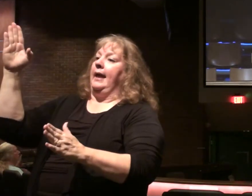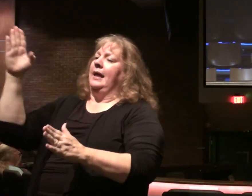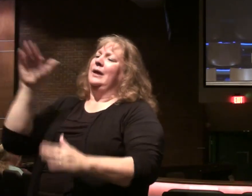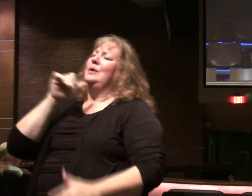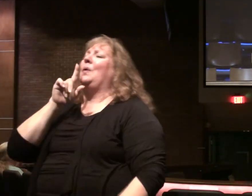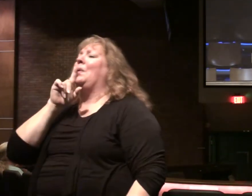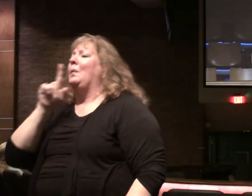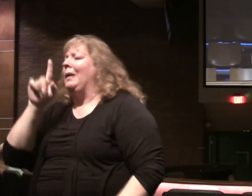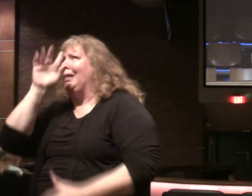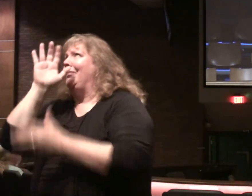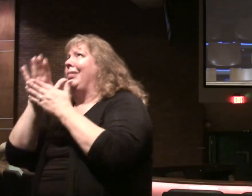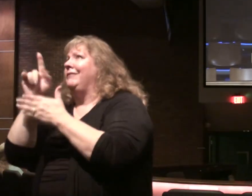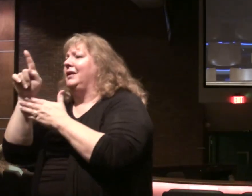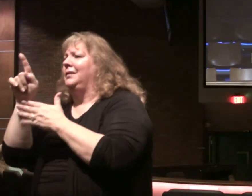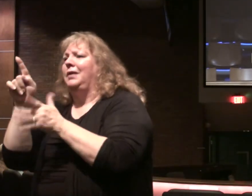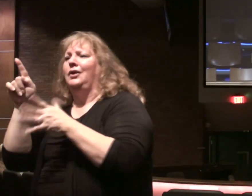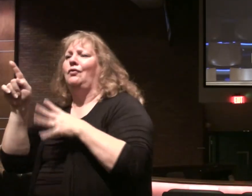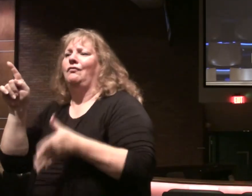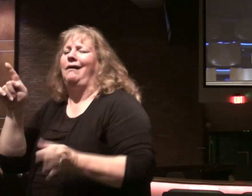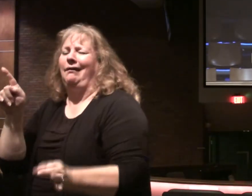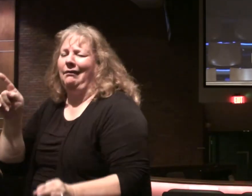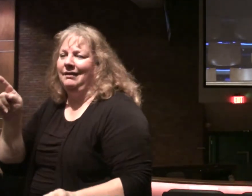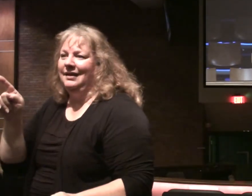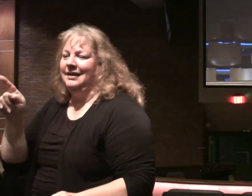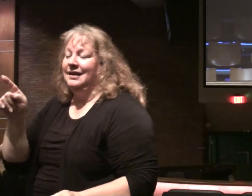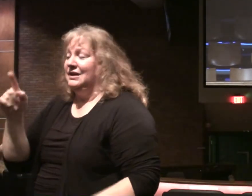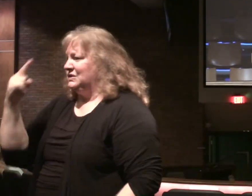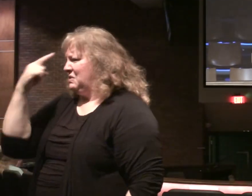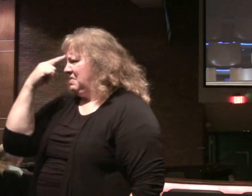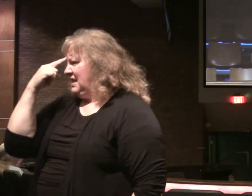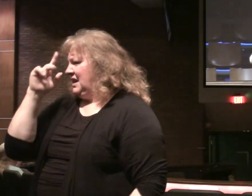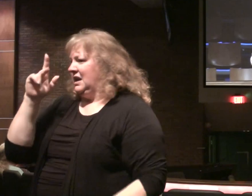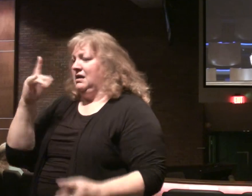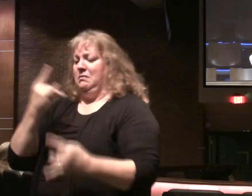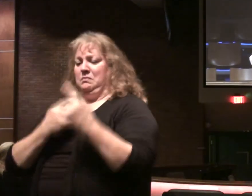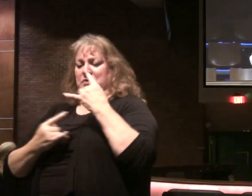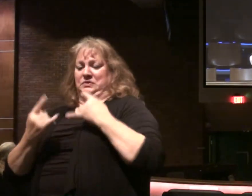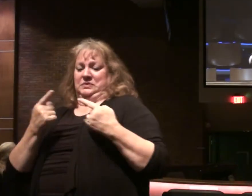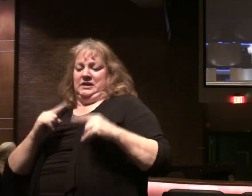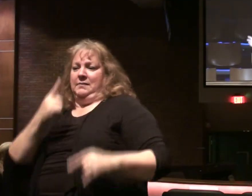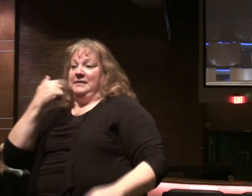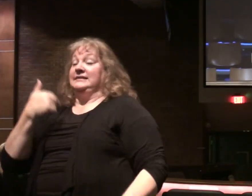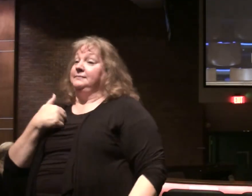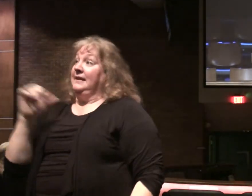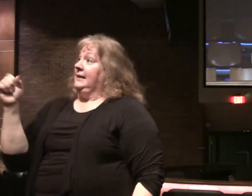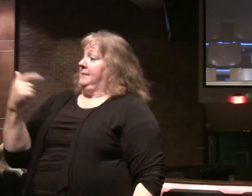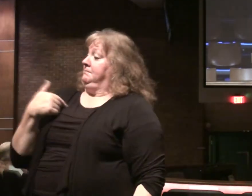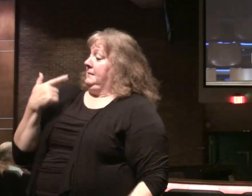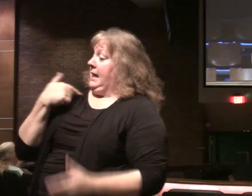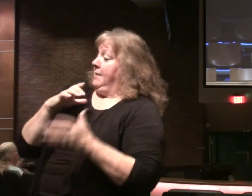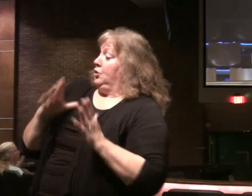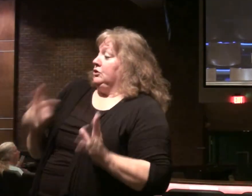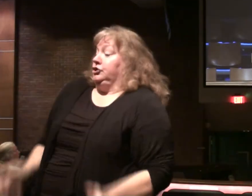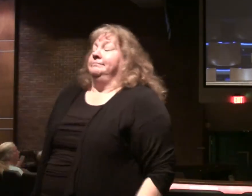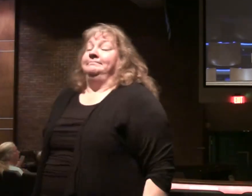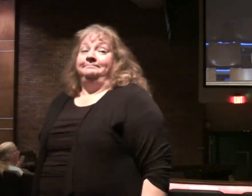really believe in him. And follow him. So don't think that the persecution comes just from saying. Get my believer.